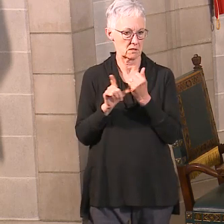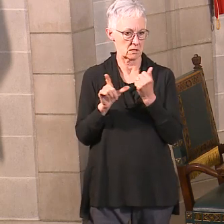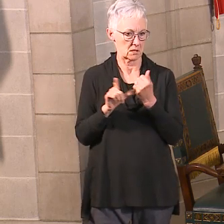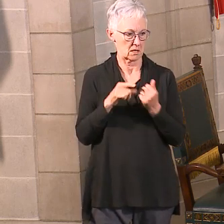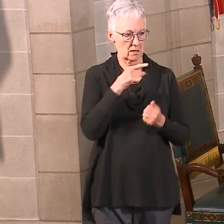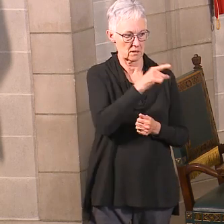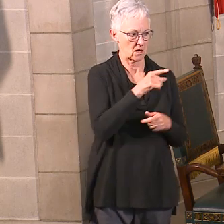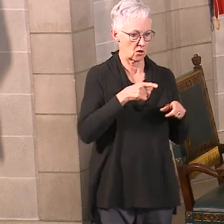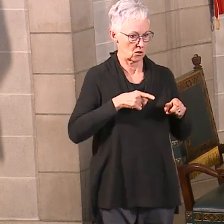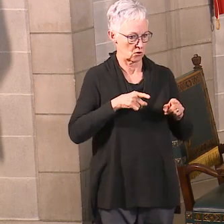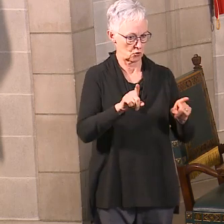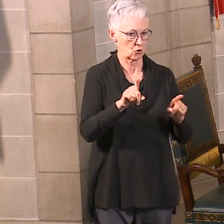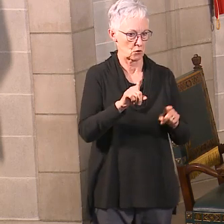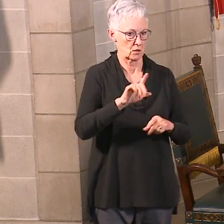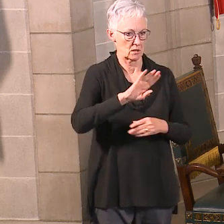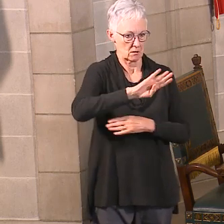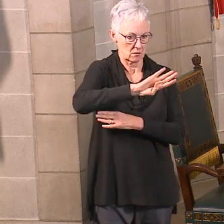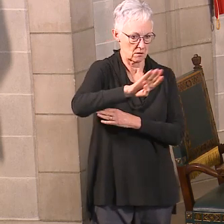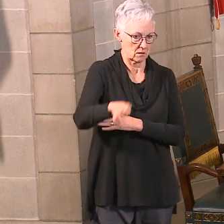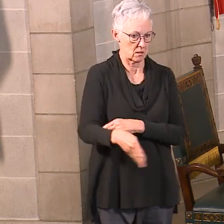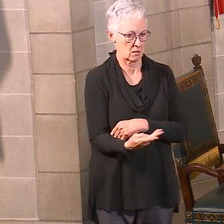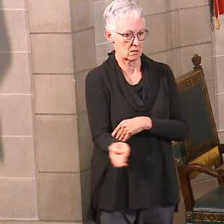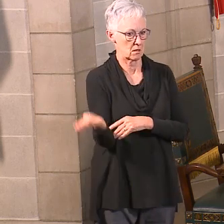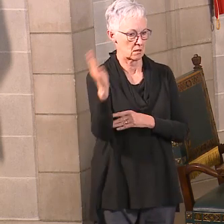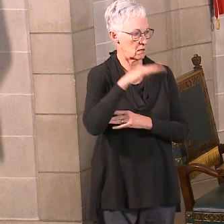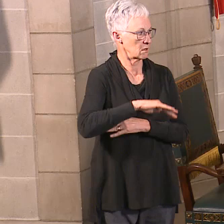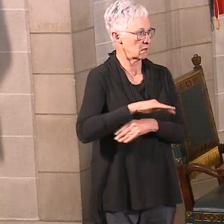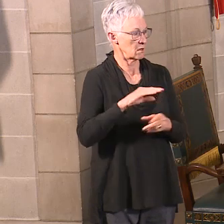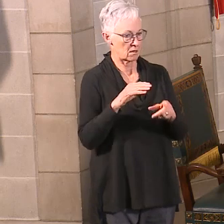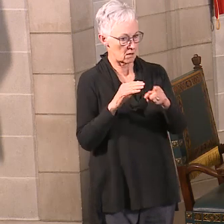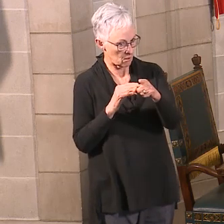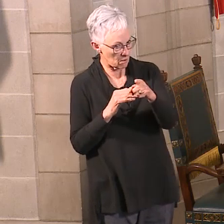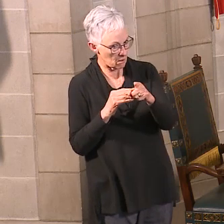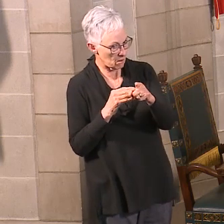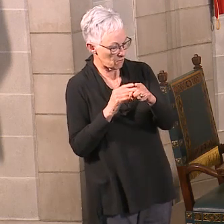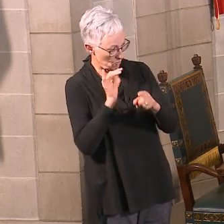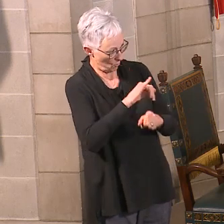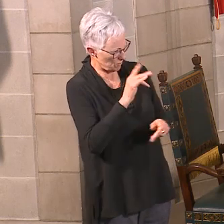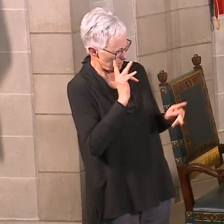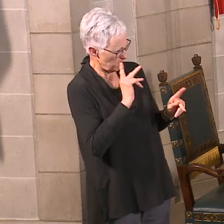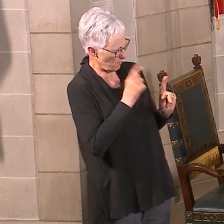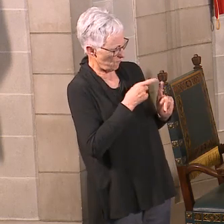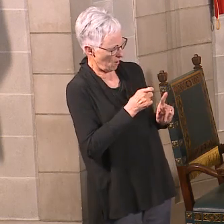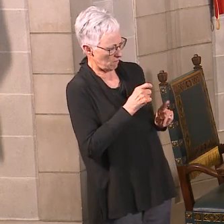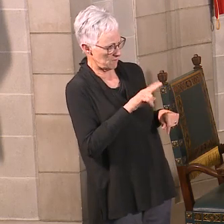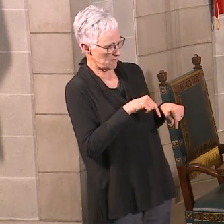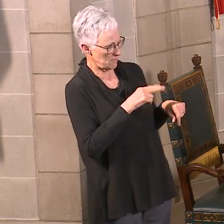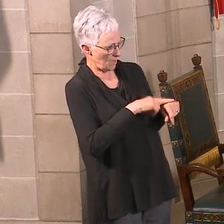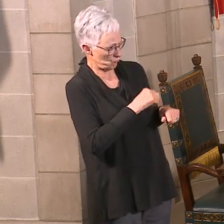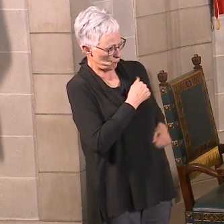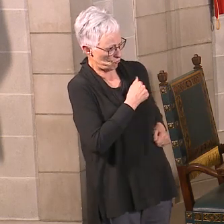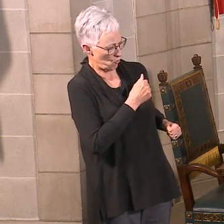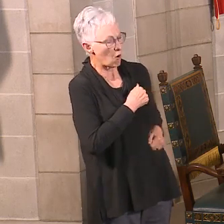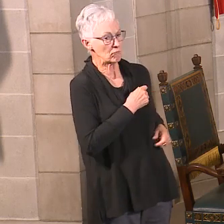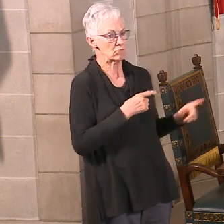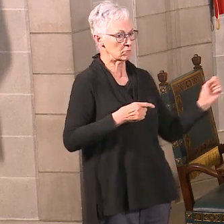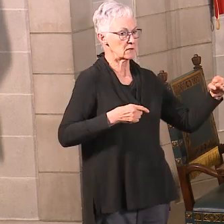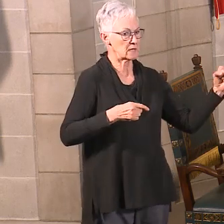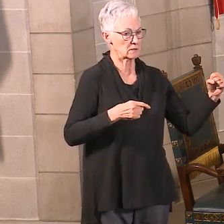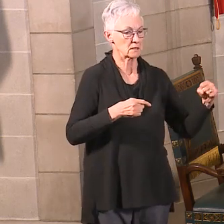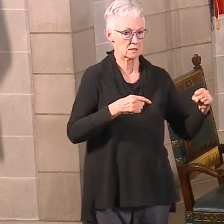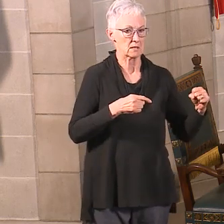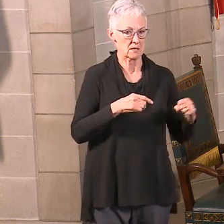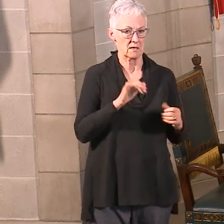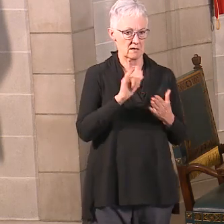24 hours. Those are the Guard members? Yes, they'll be National Guard members. And this is for the first two weeks and maybe